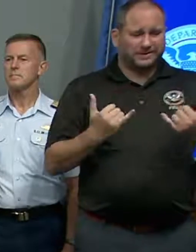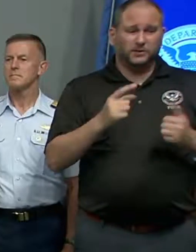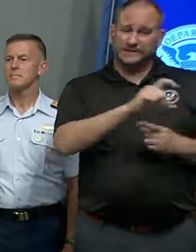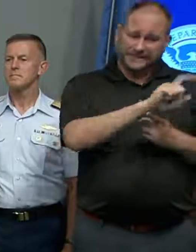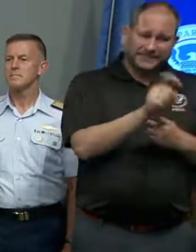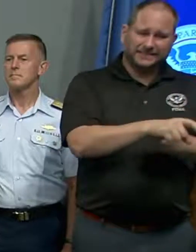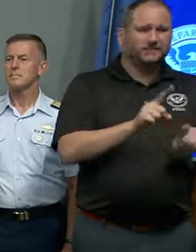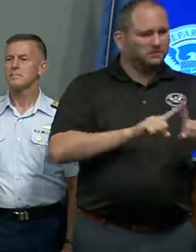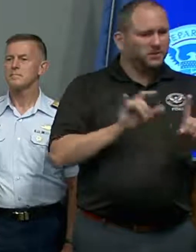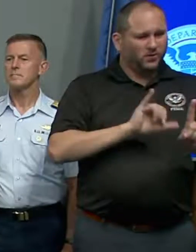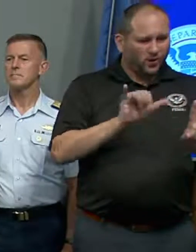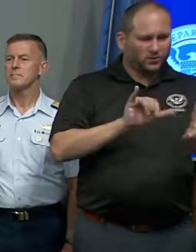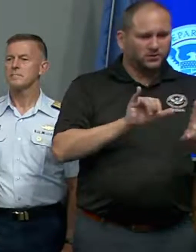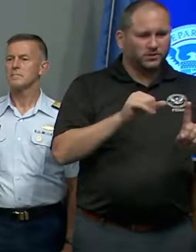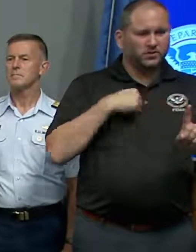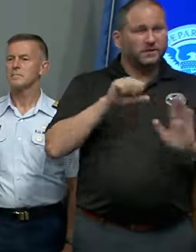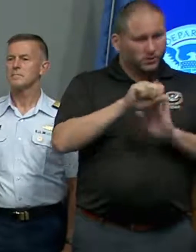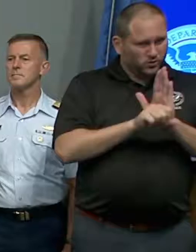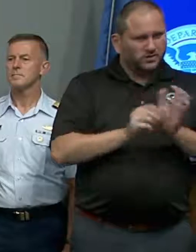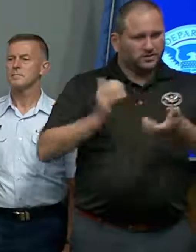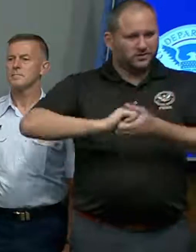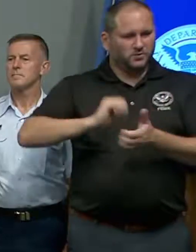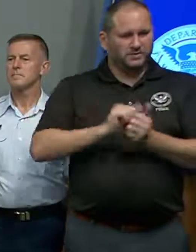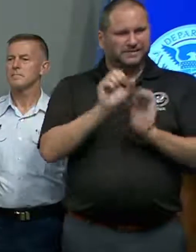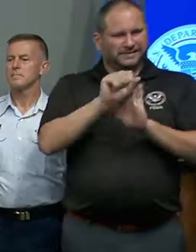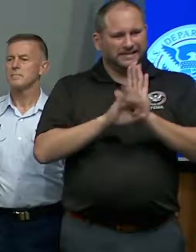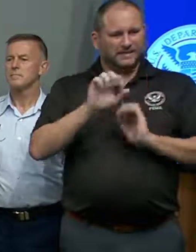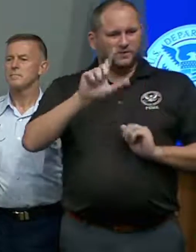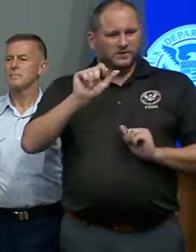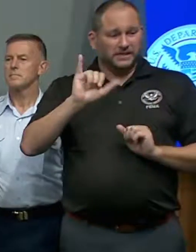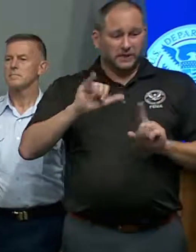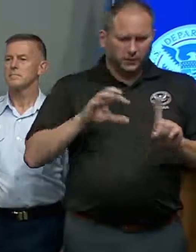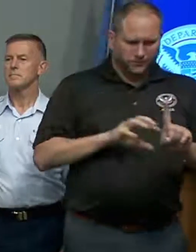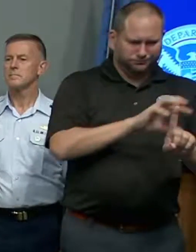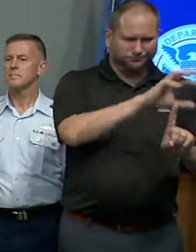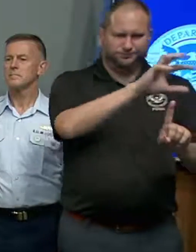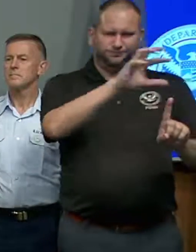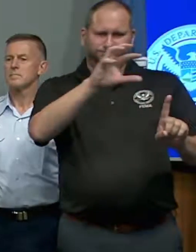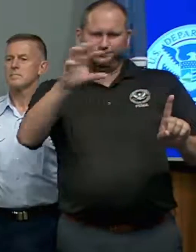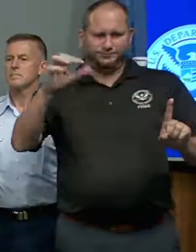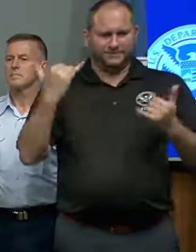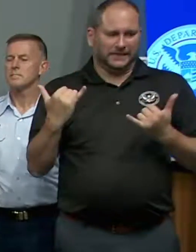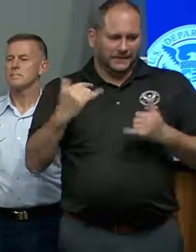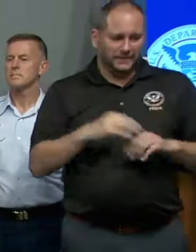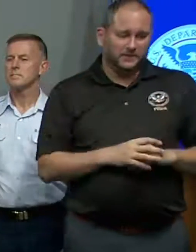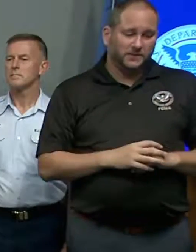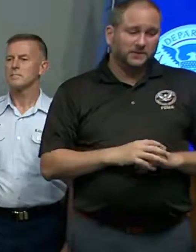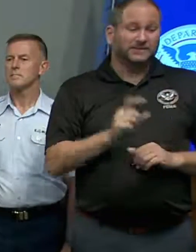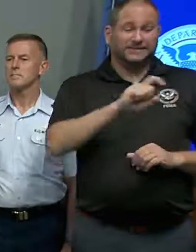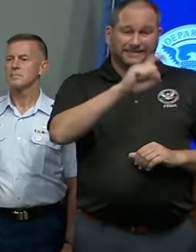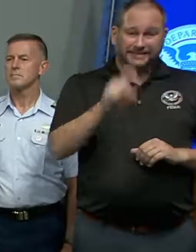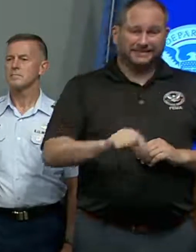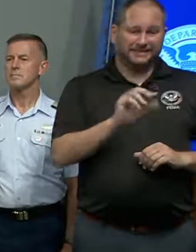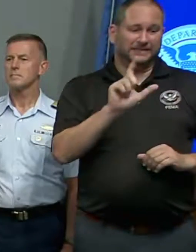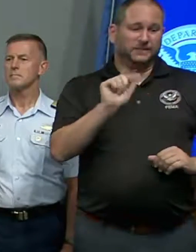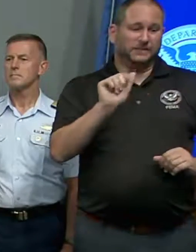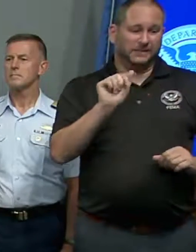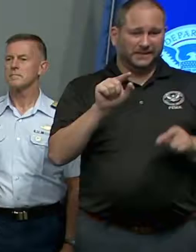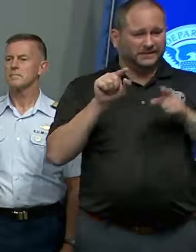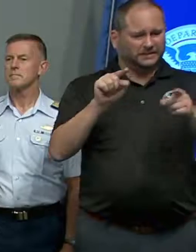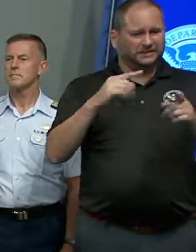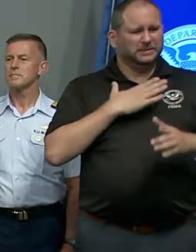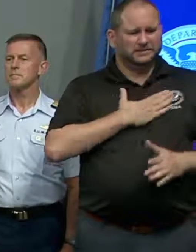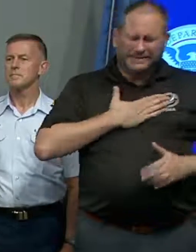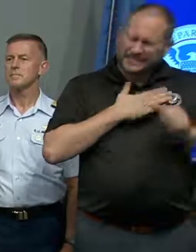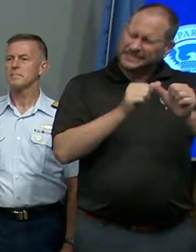Louisiana as the storm moves through their state. To the people in Texas and Louisiana, please continue to